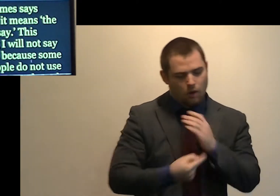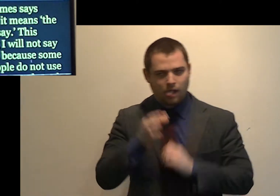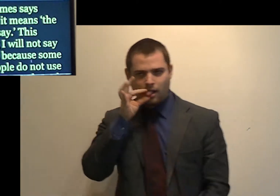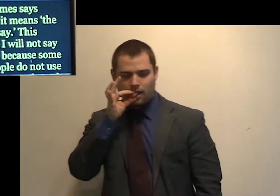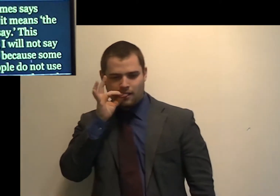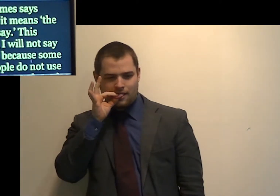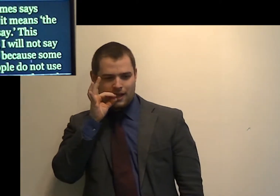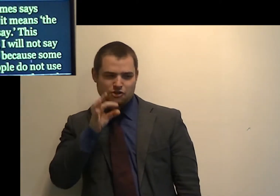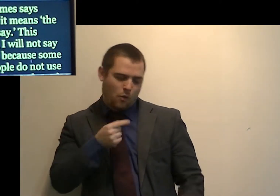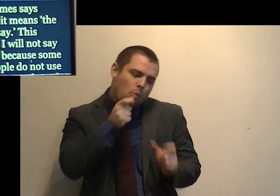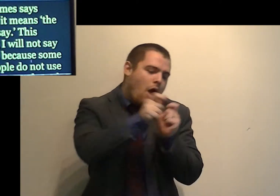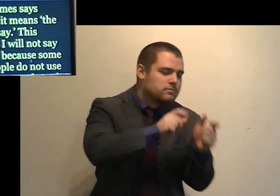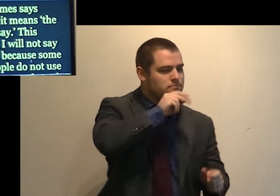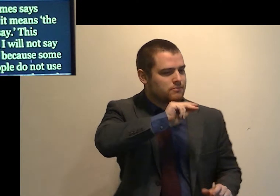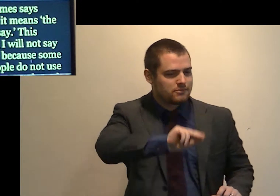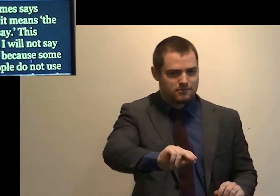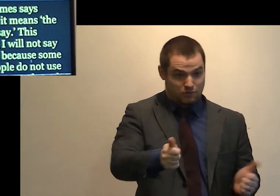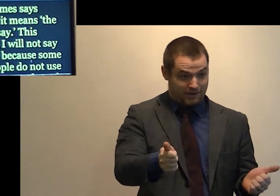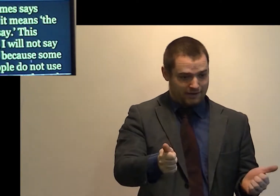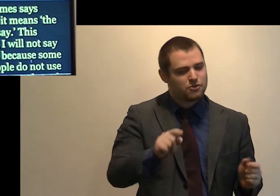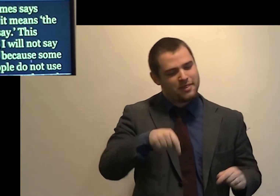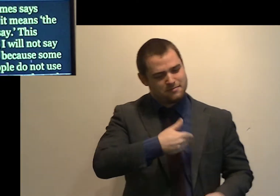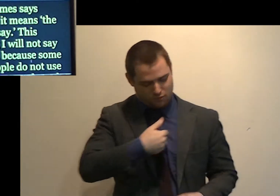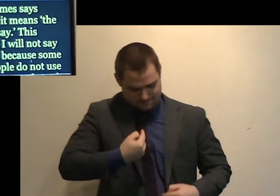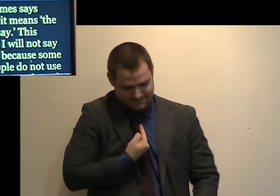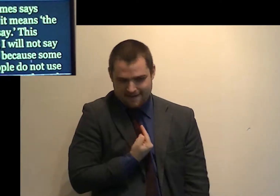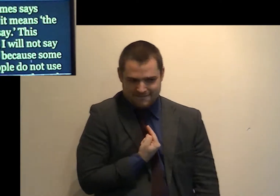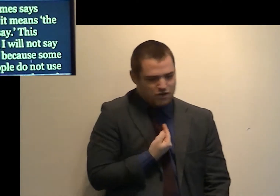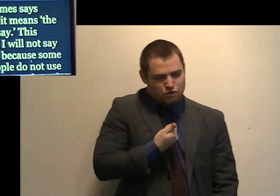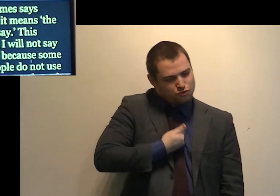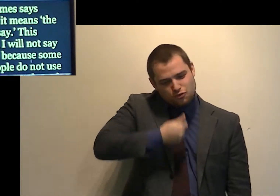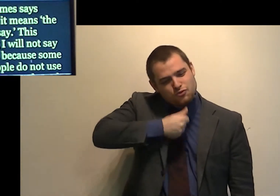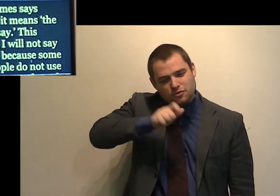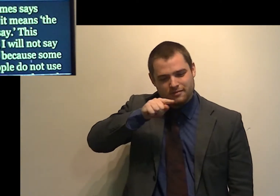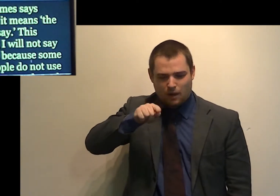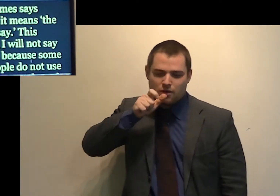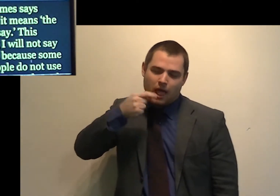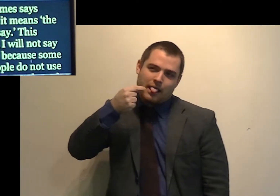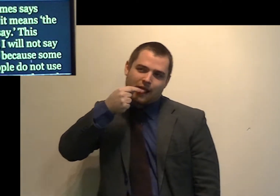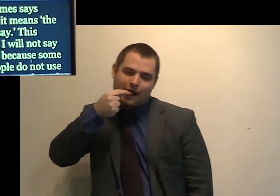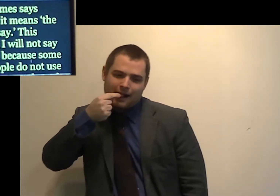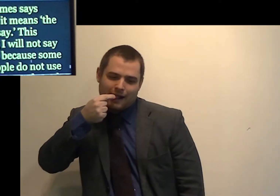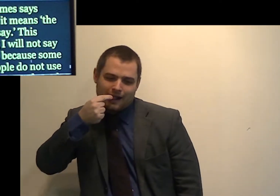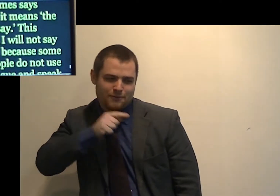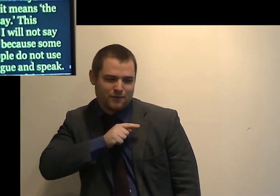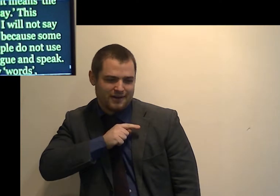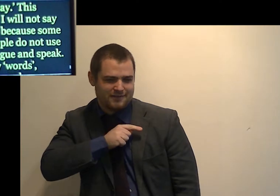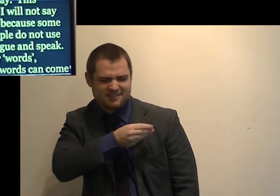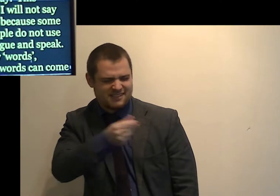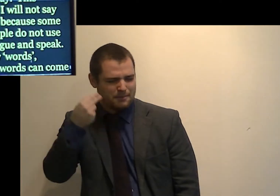This morning, I will not say tongue because some deaf people do not use